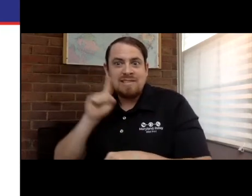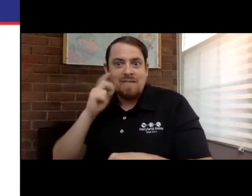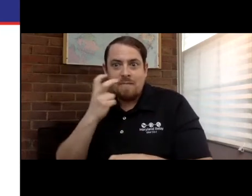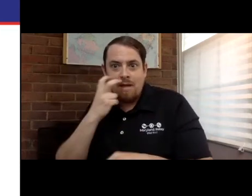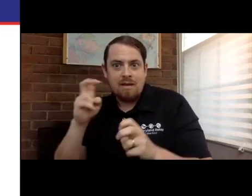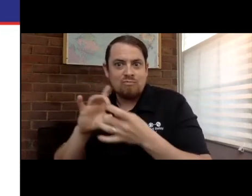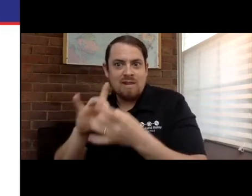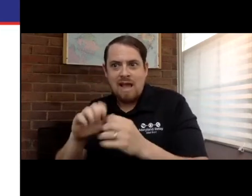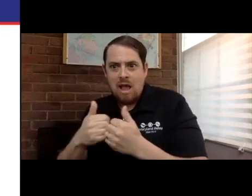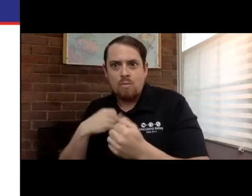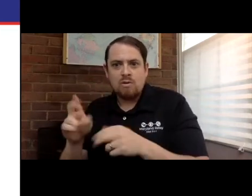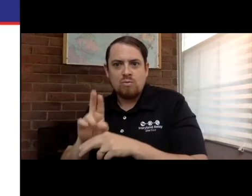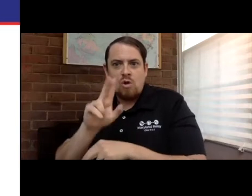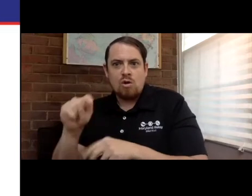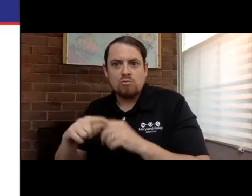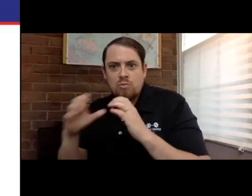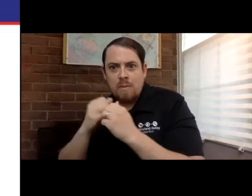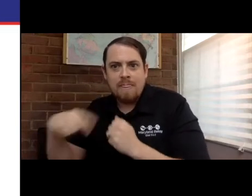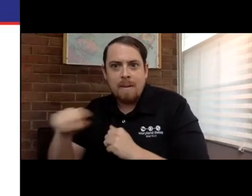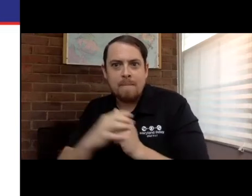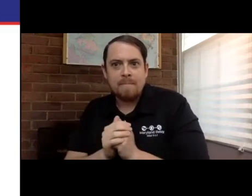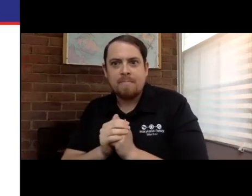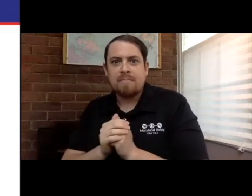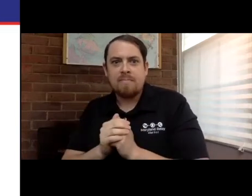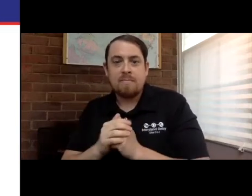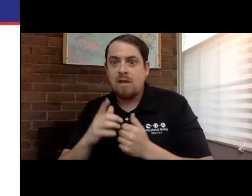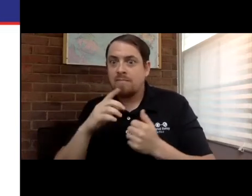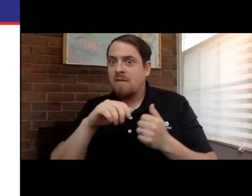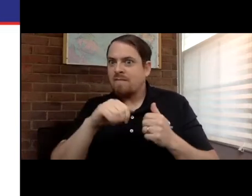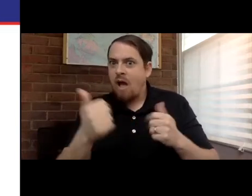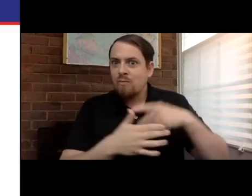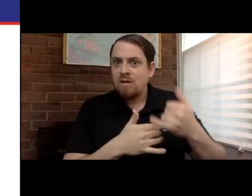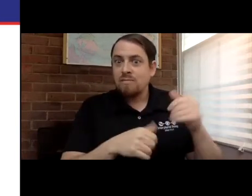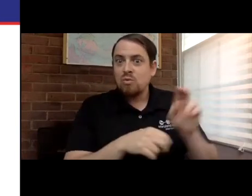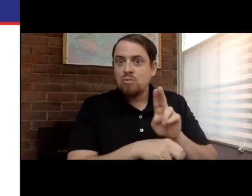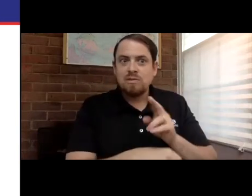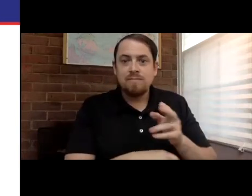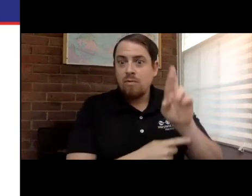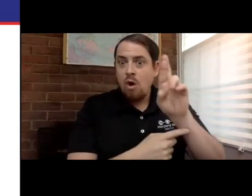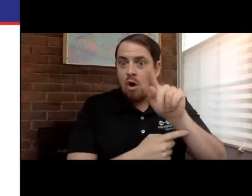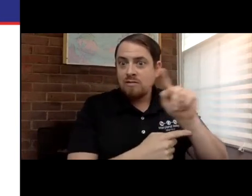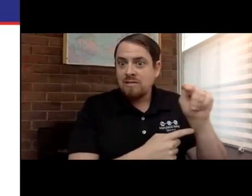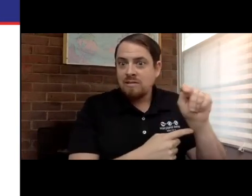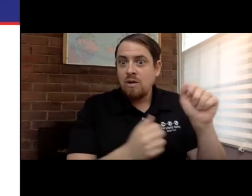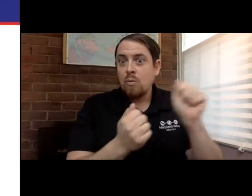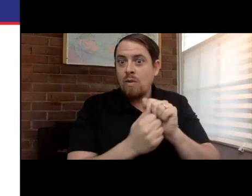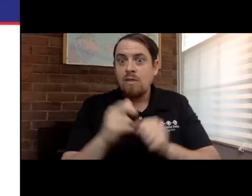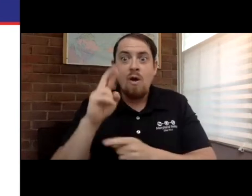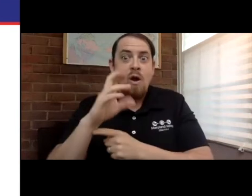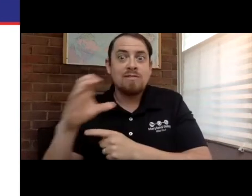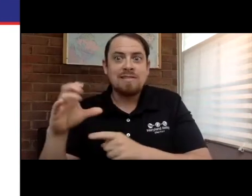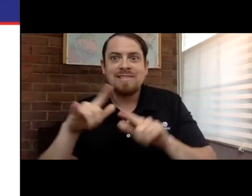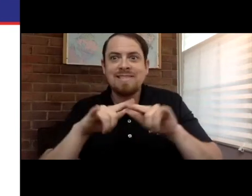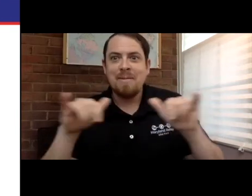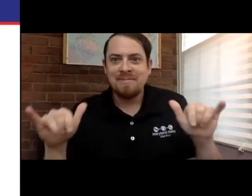There are several projects that we're currently working on with our deaf blind community incorporating RTT. We have other ones